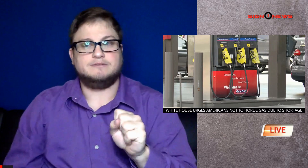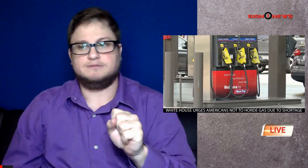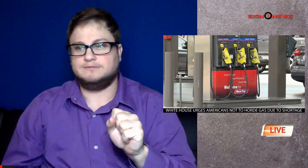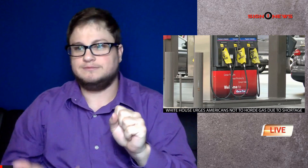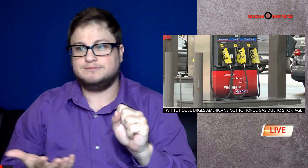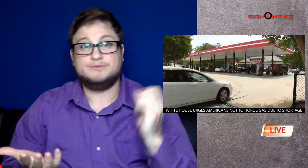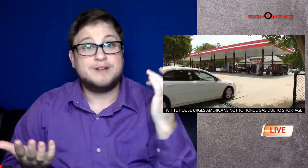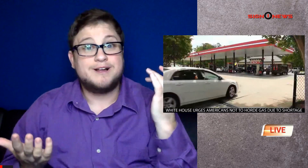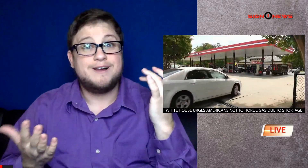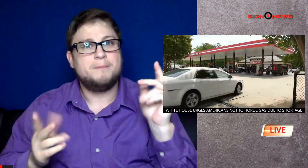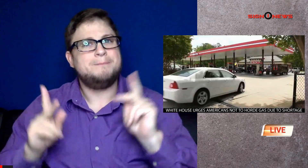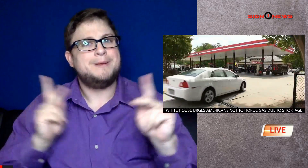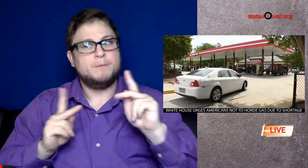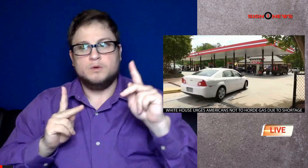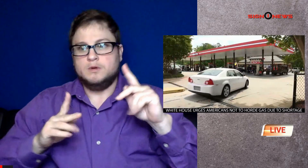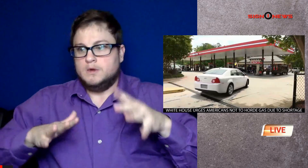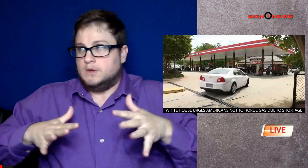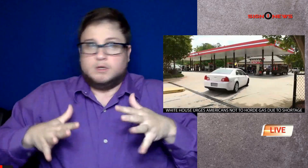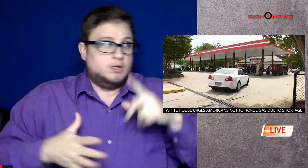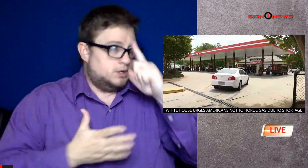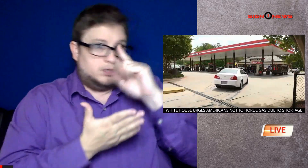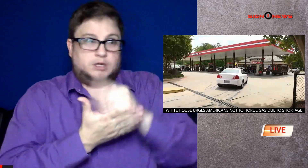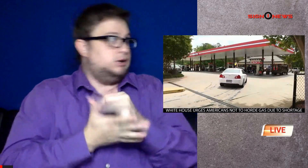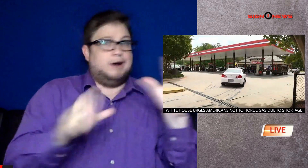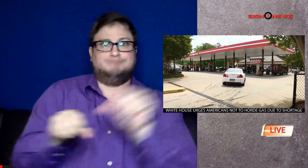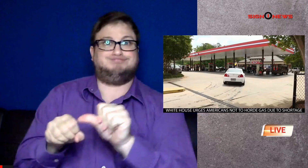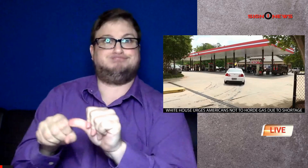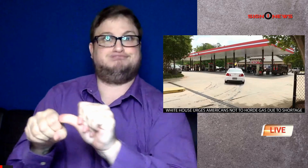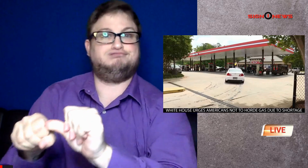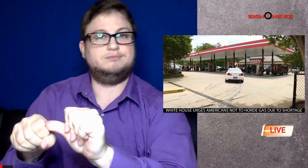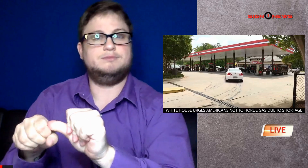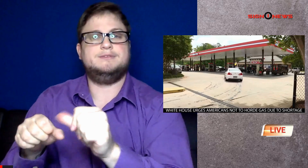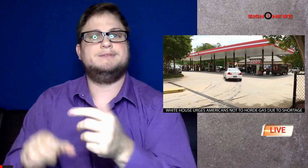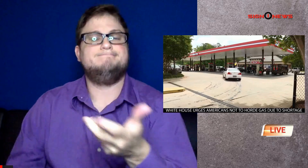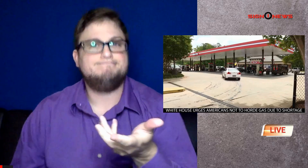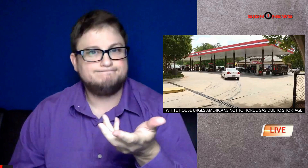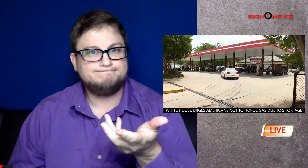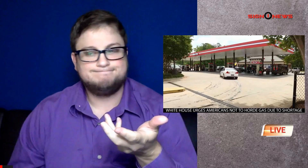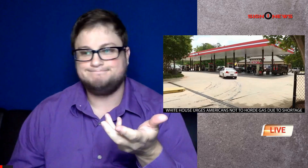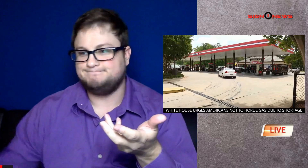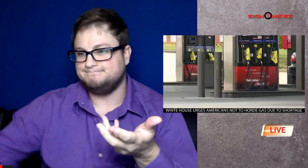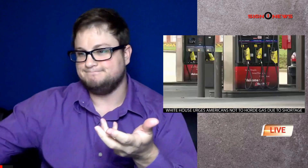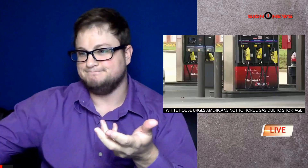filling up their tanks after a ransomware attack shut down a crucial pipeline